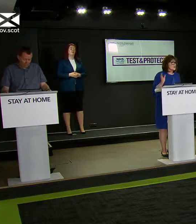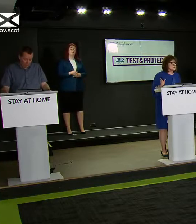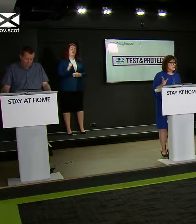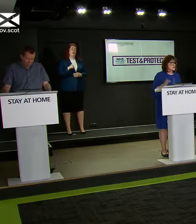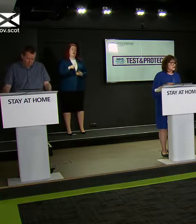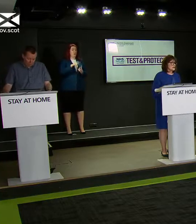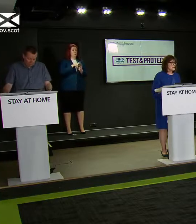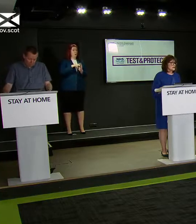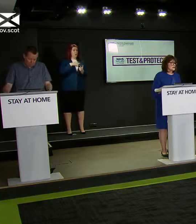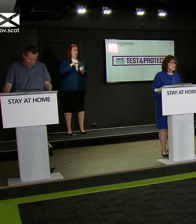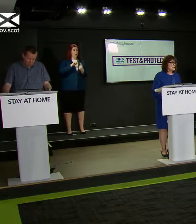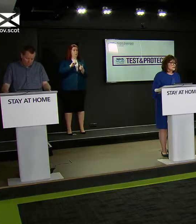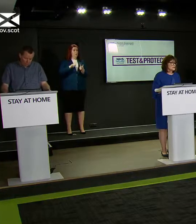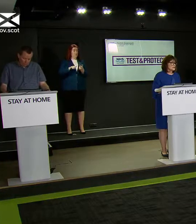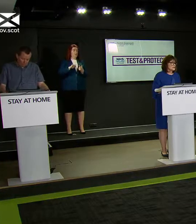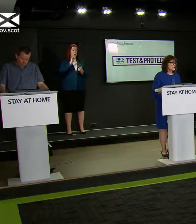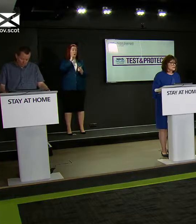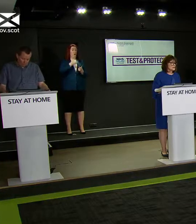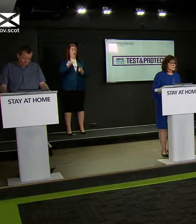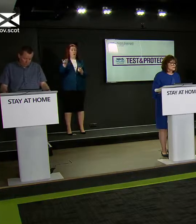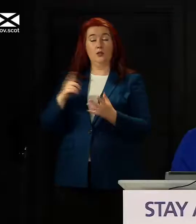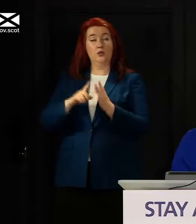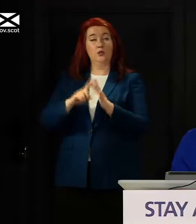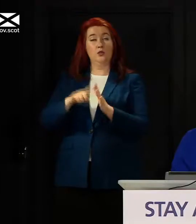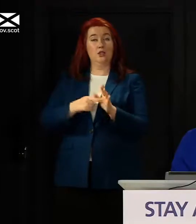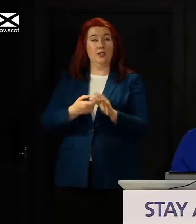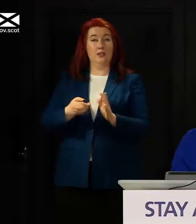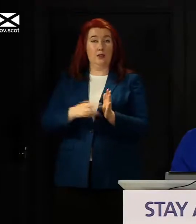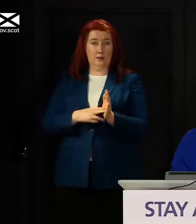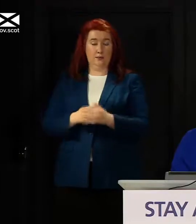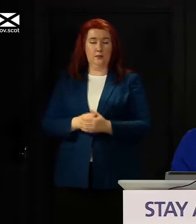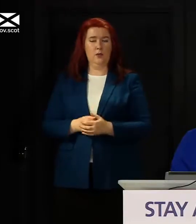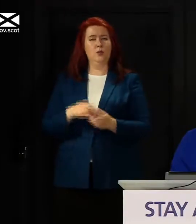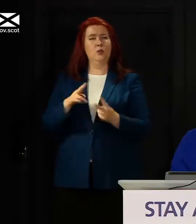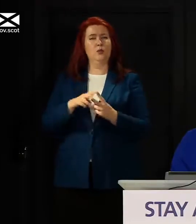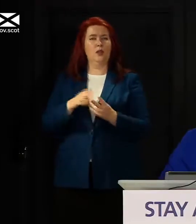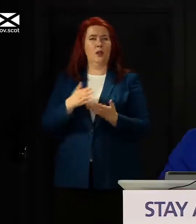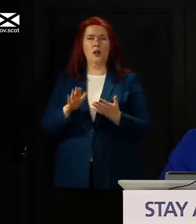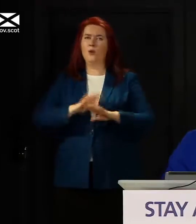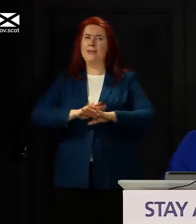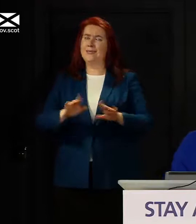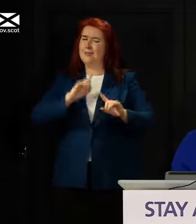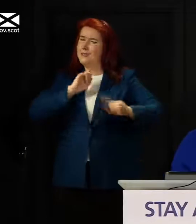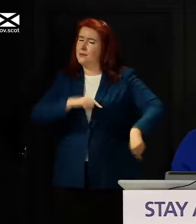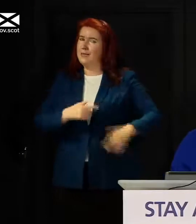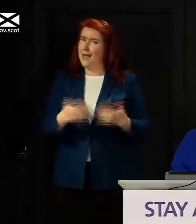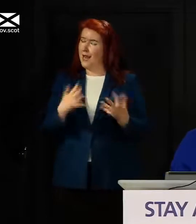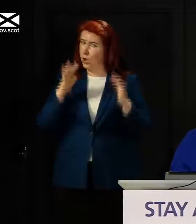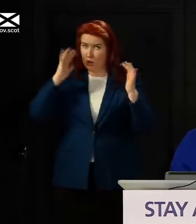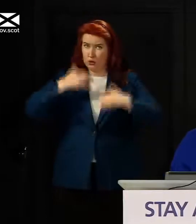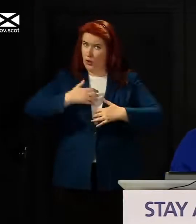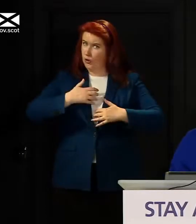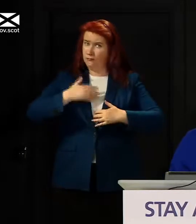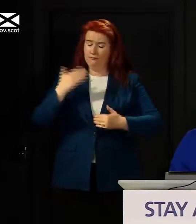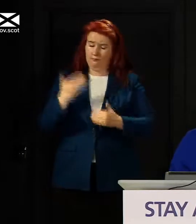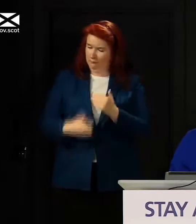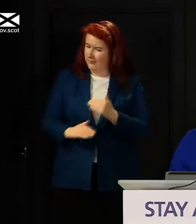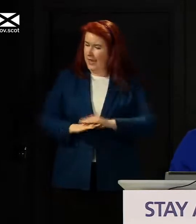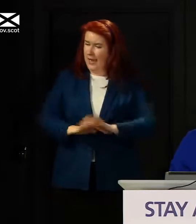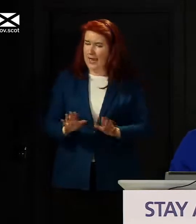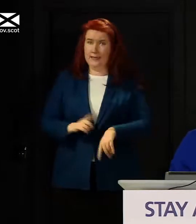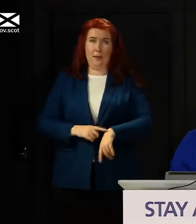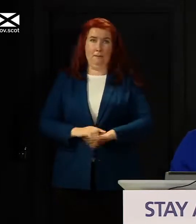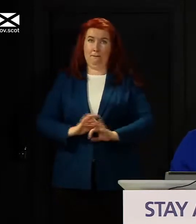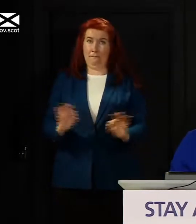I want to say and then I will turn to Jason let me say two things really clearly we didn't dismiss any concerns at any point